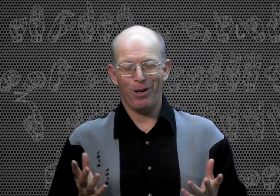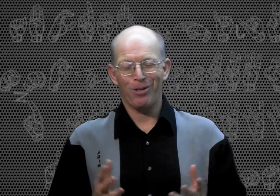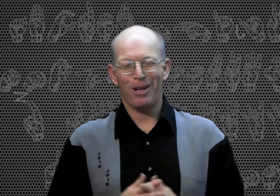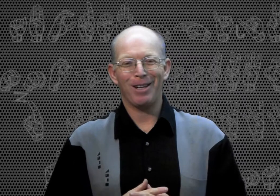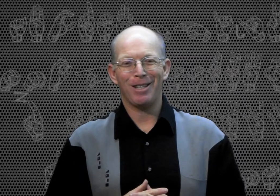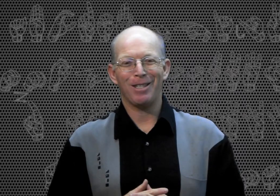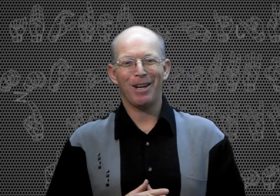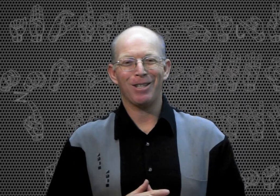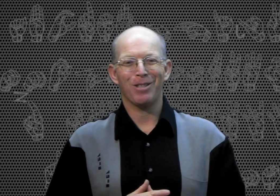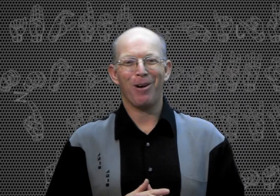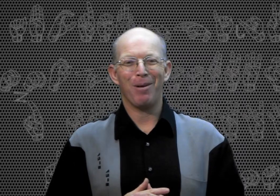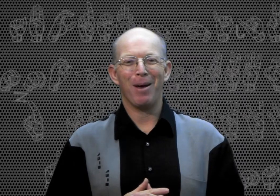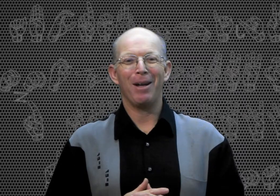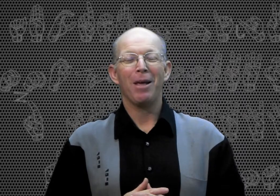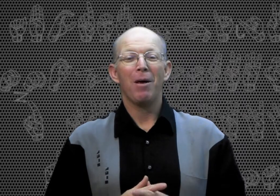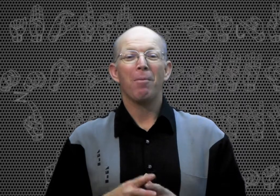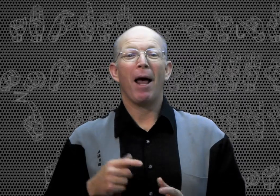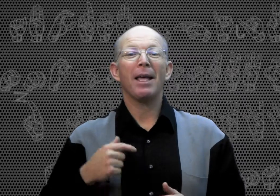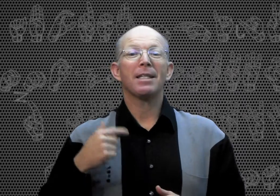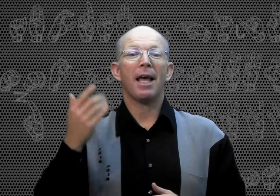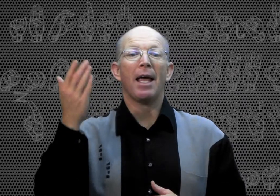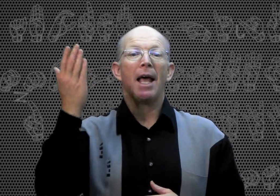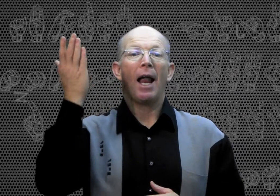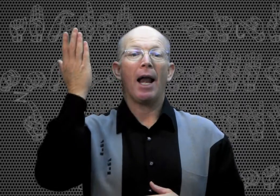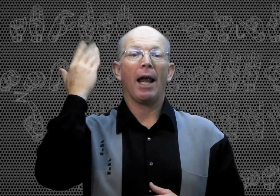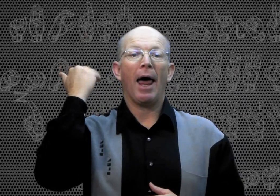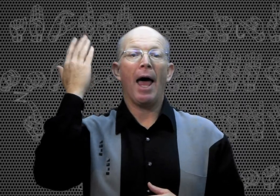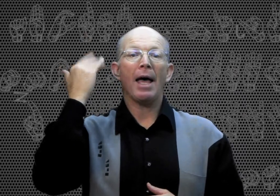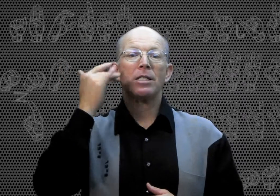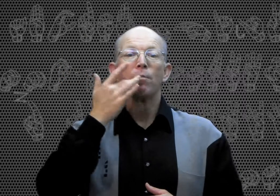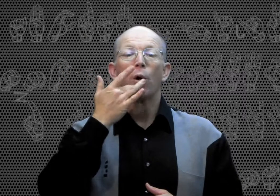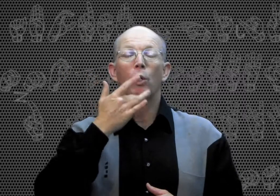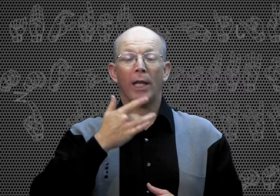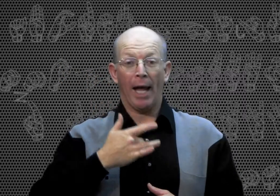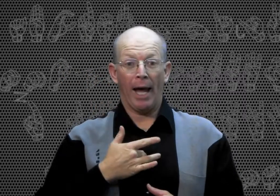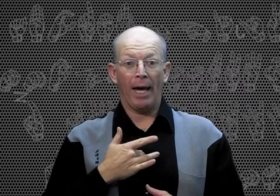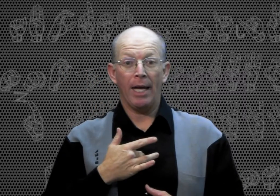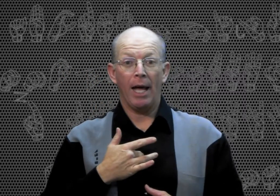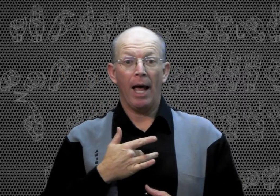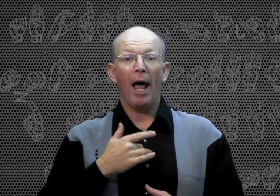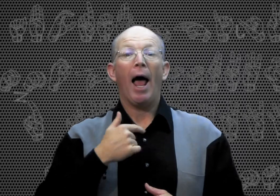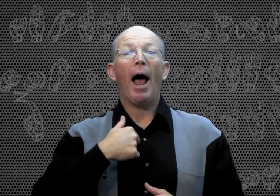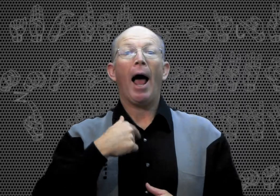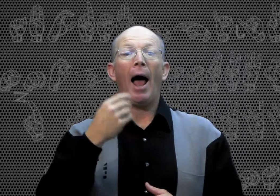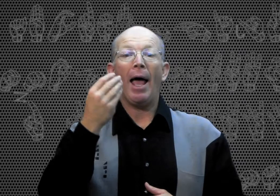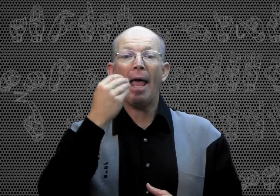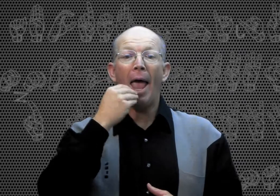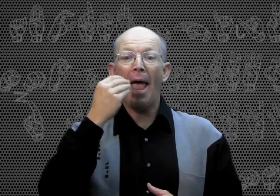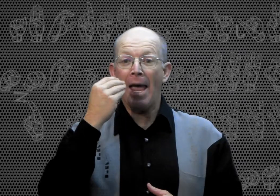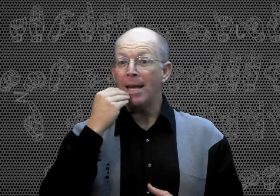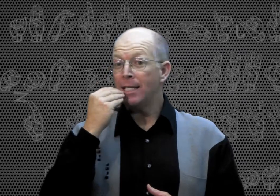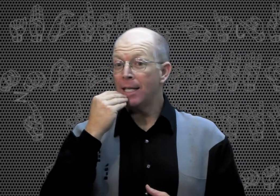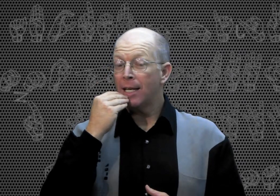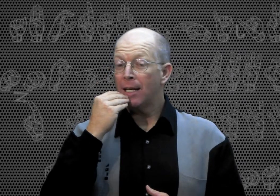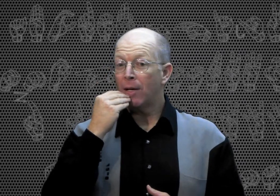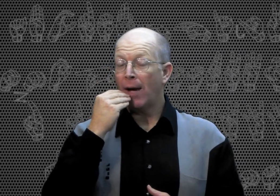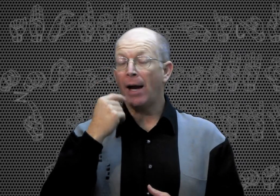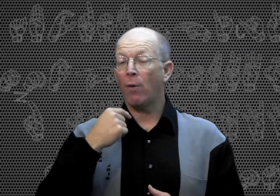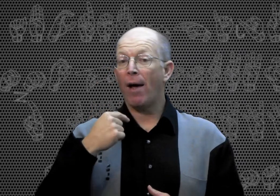one of those signs that changes quite a bit. But I can say last birthday, I ate, okay, I don't